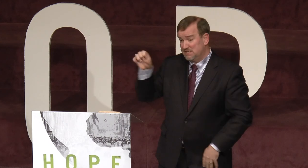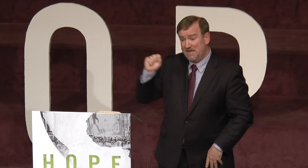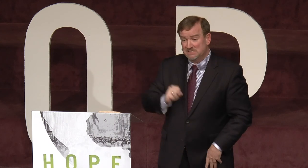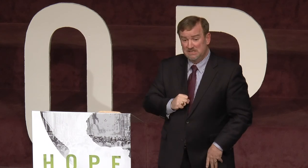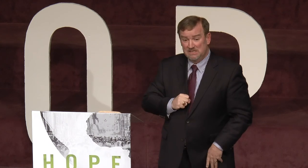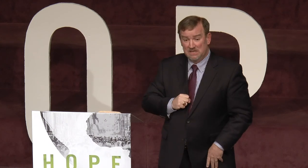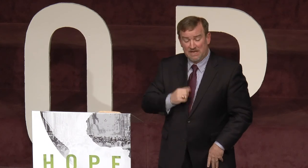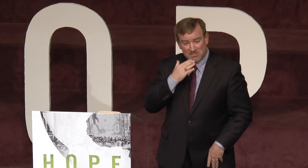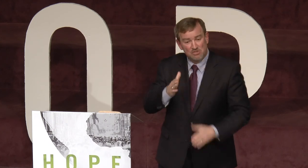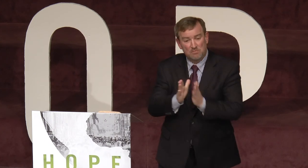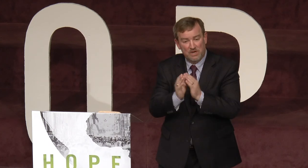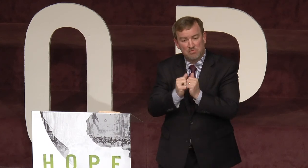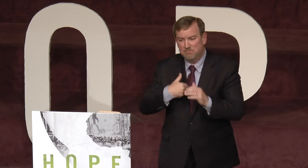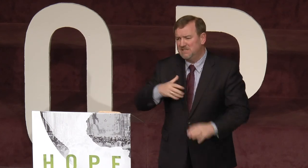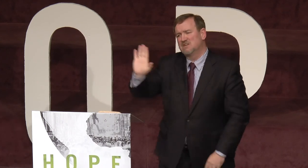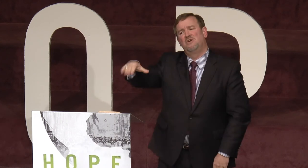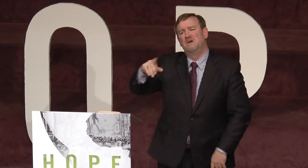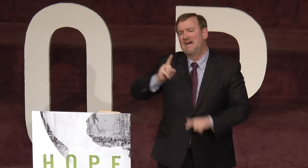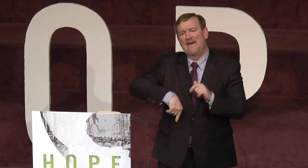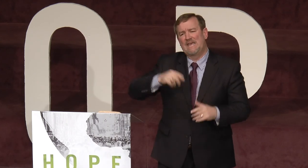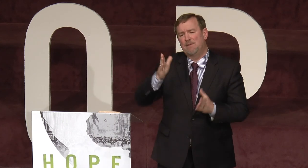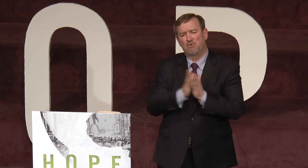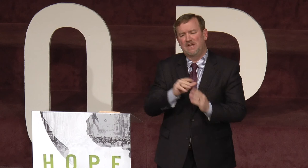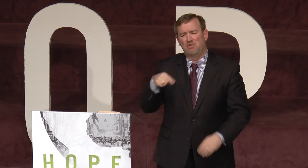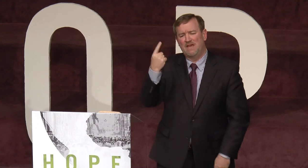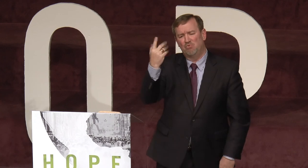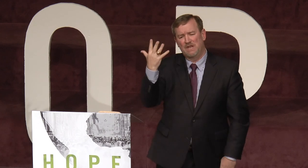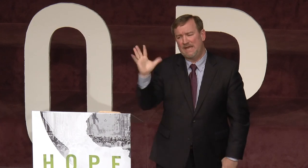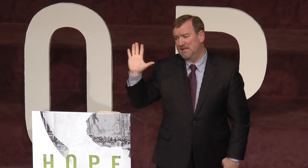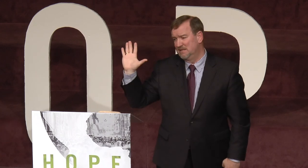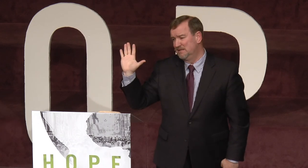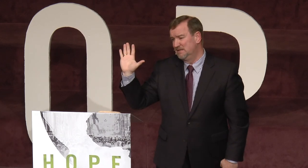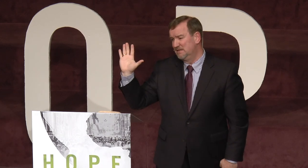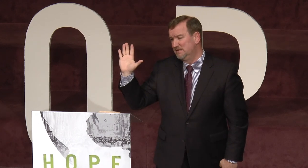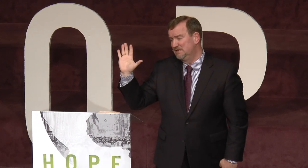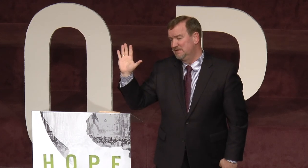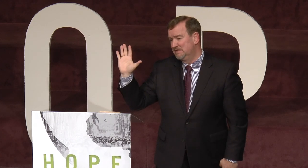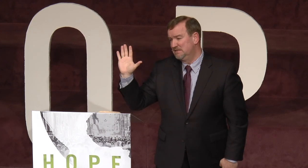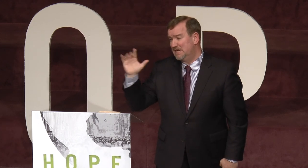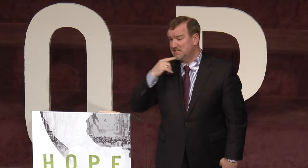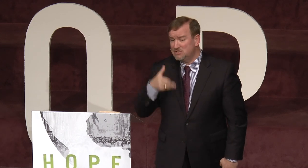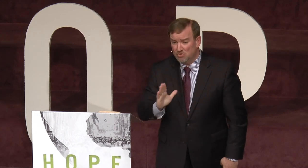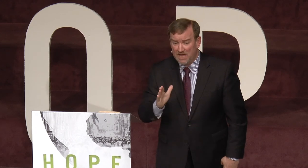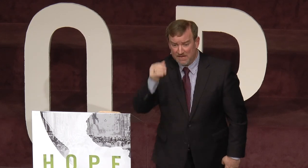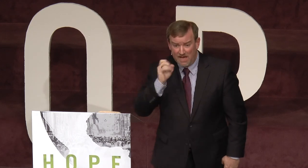said, yes. I said, good. Pray with me. He said, oh, I can't pray. I only have one hand. I said, it's okay. God